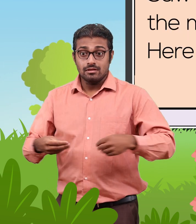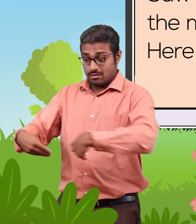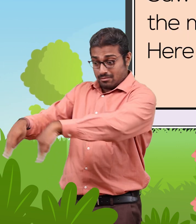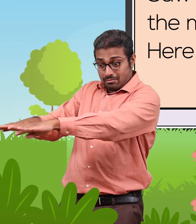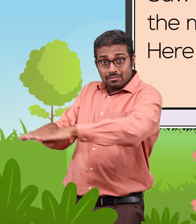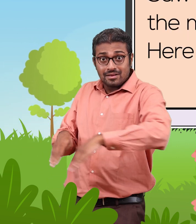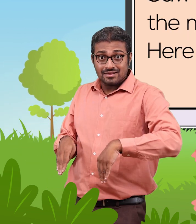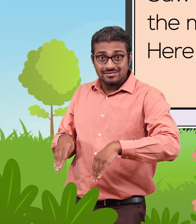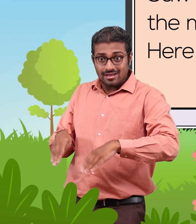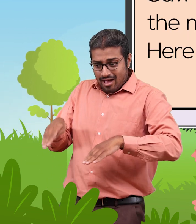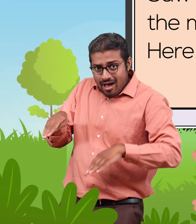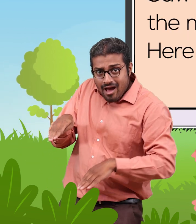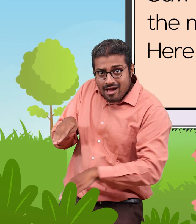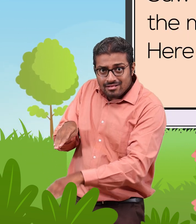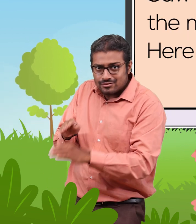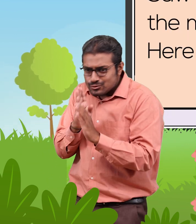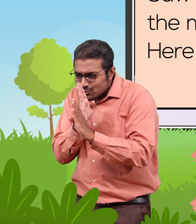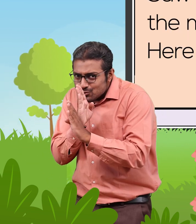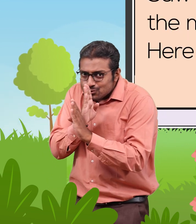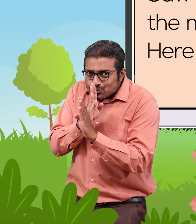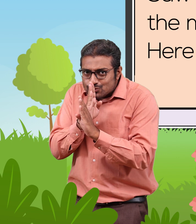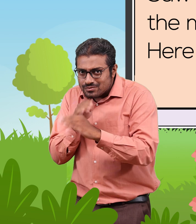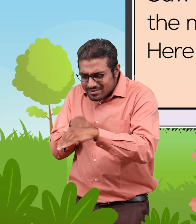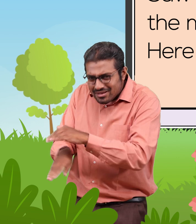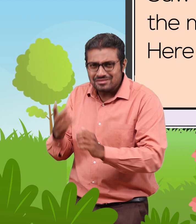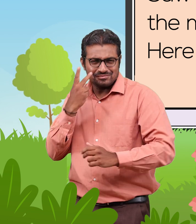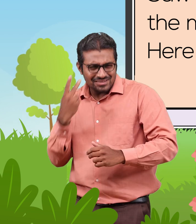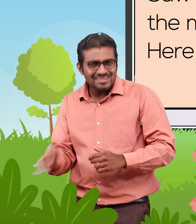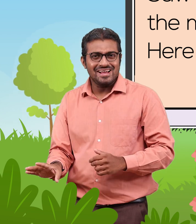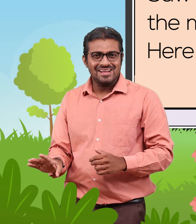Saw you hiding below the mat. Here comes my furry cat.